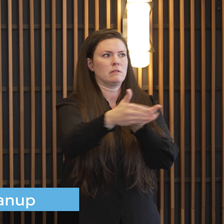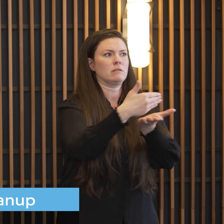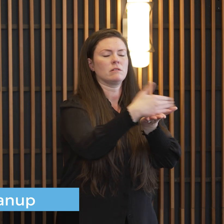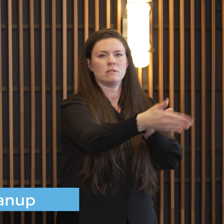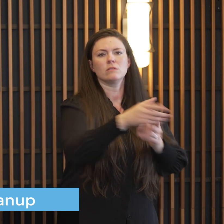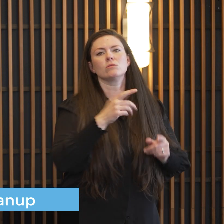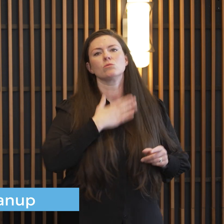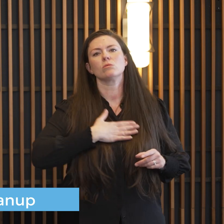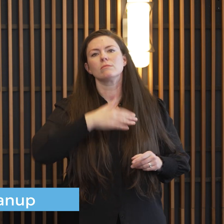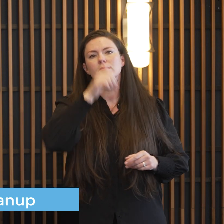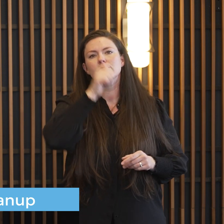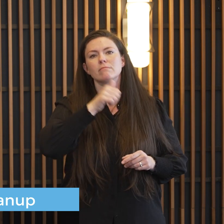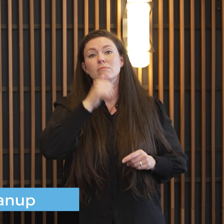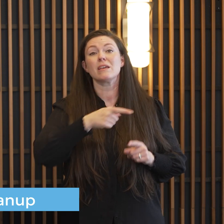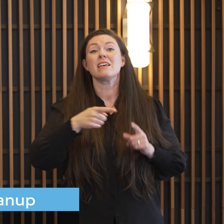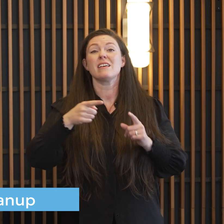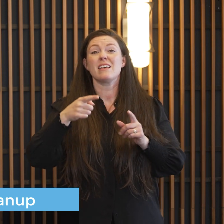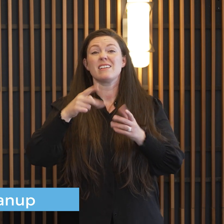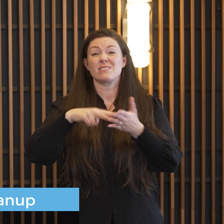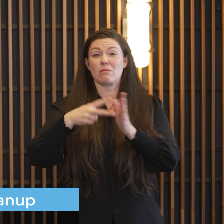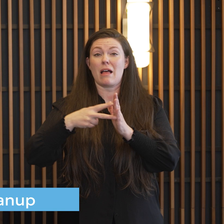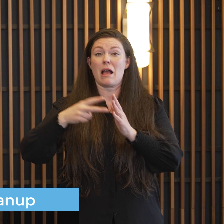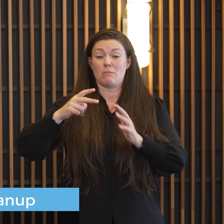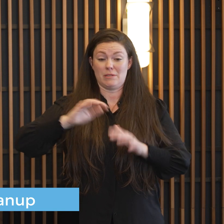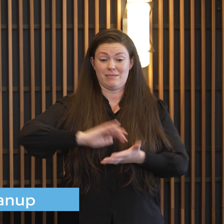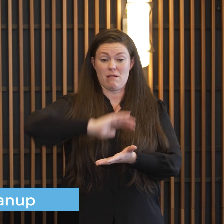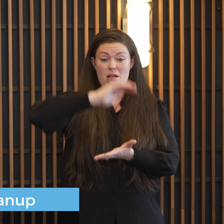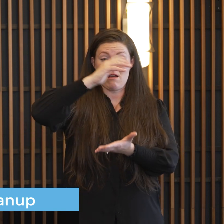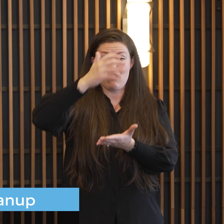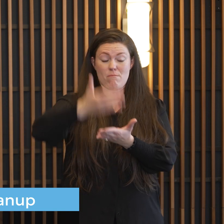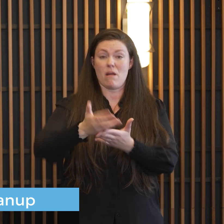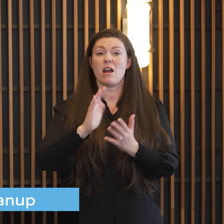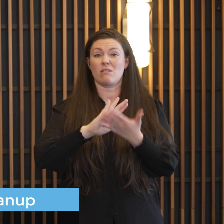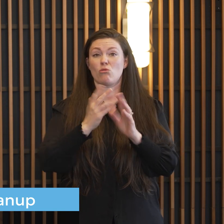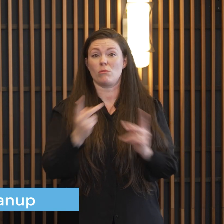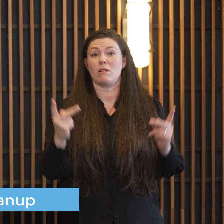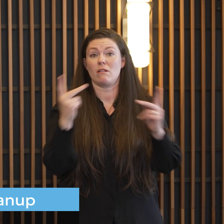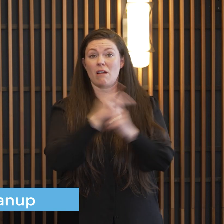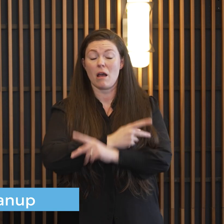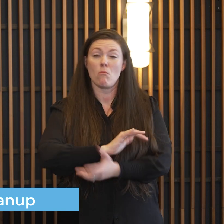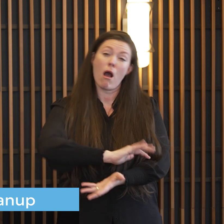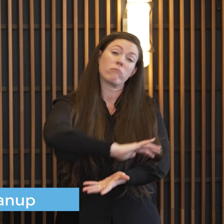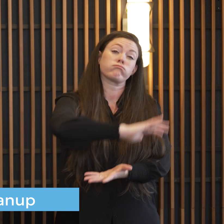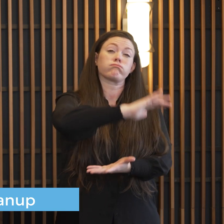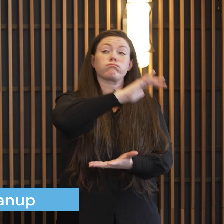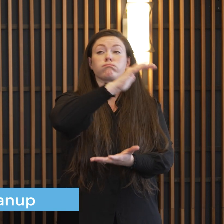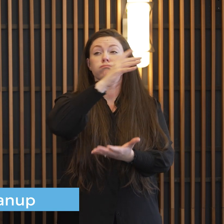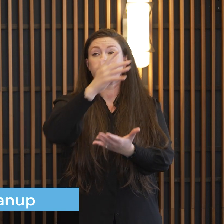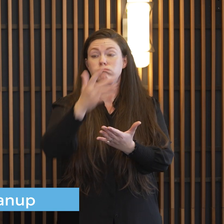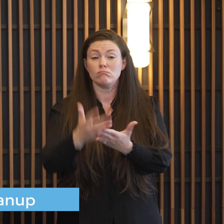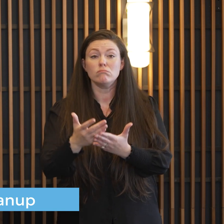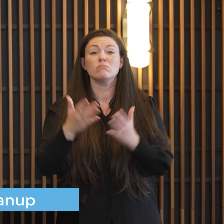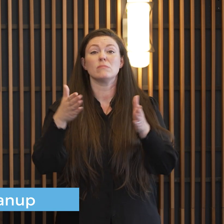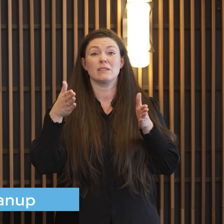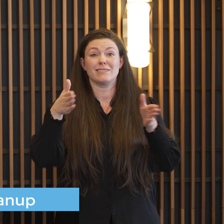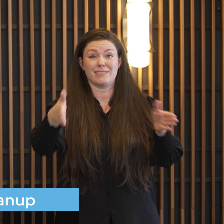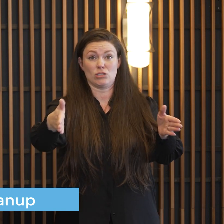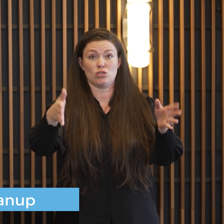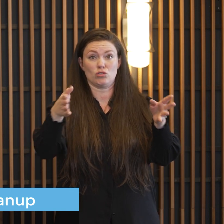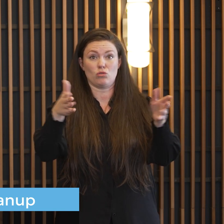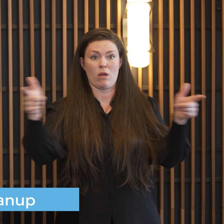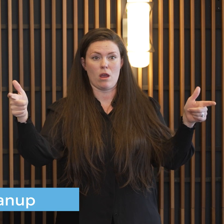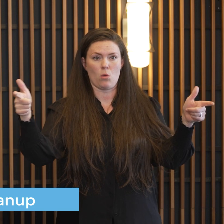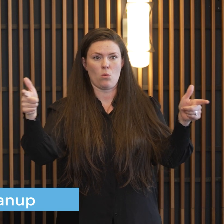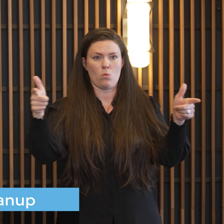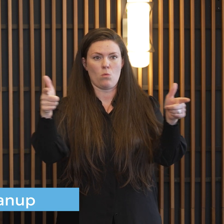the piles are going to get higher they're going to be harder to see around lanes are going to get narrowed we're going to go from four